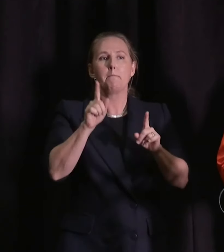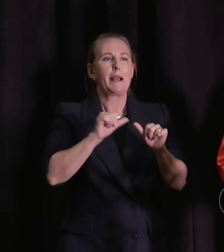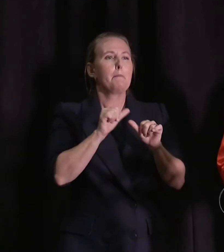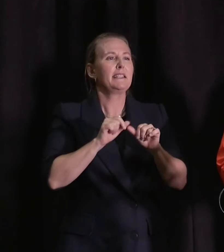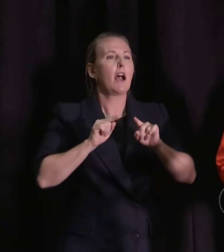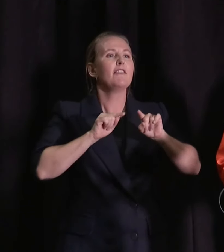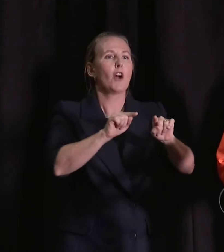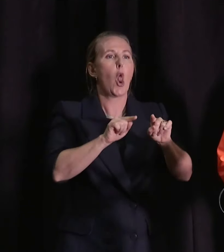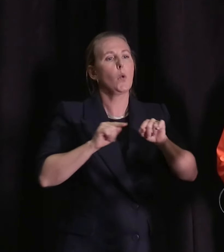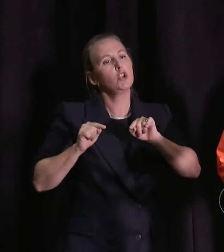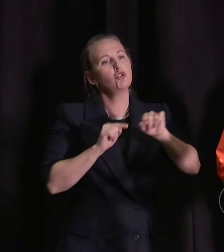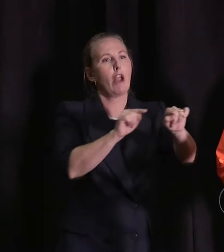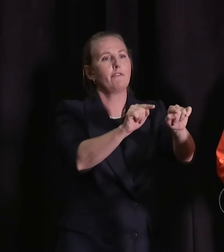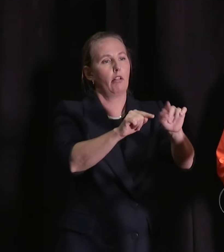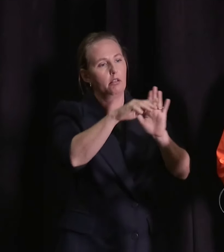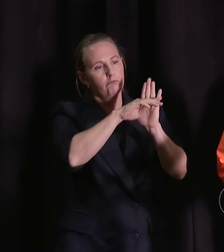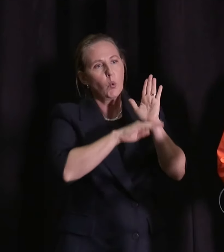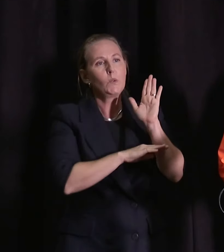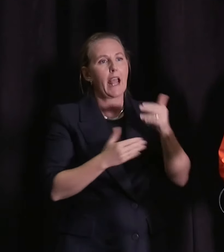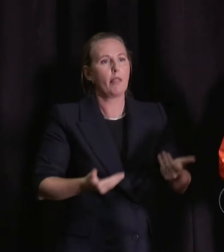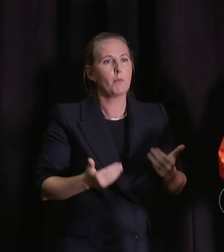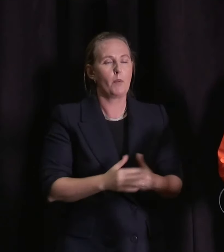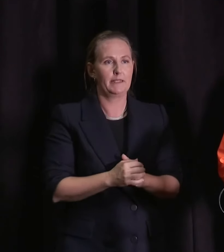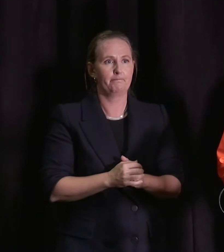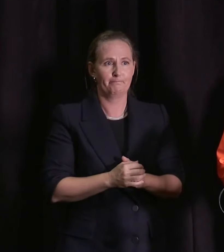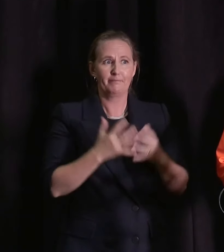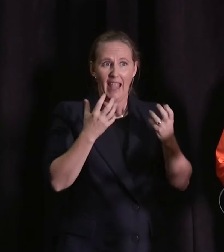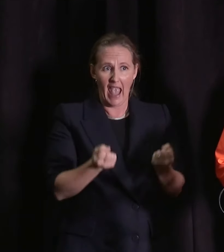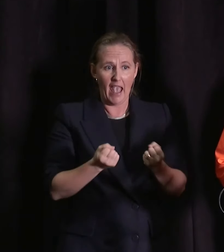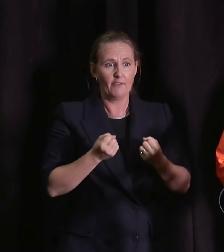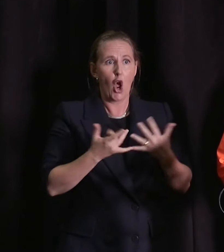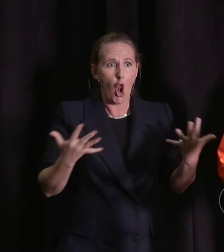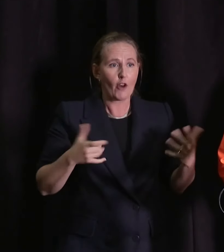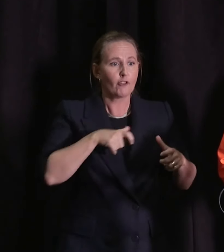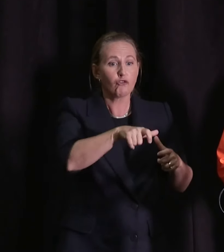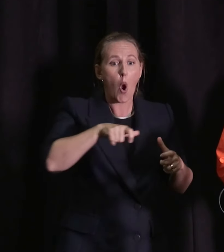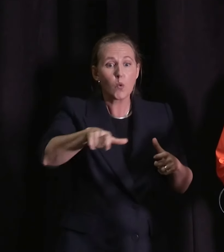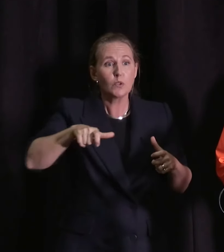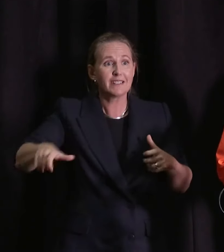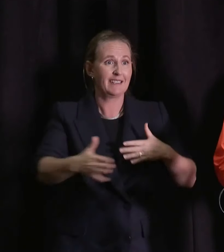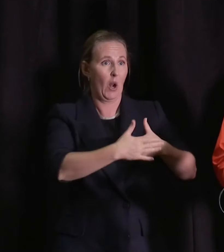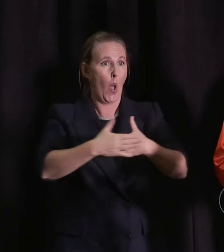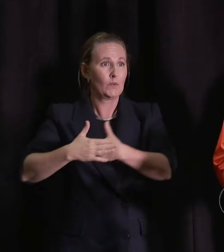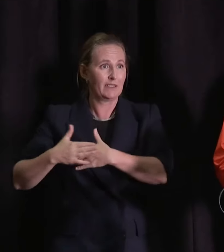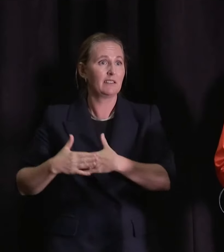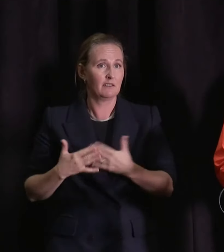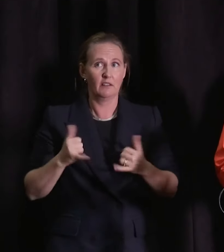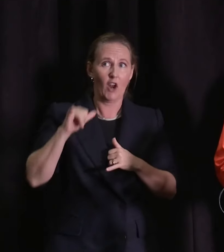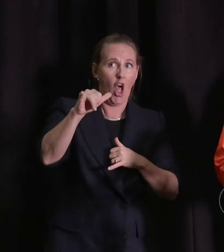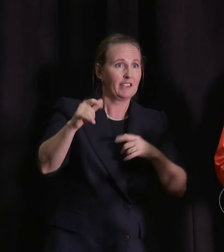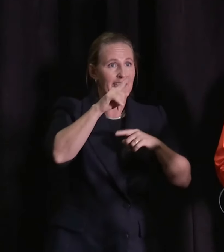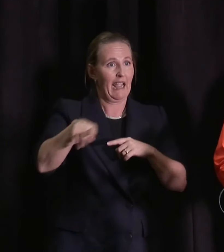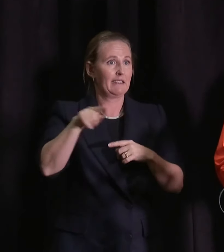travel guidance that's being issued at the moment. There's a lot of disruption on the roading network in particular, so just make sure that they're